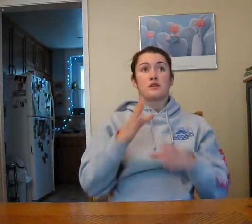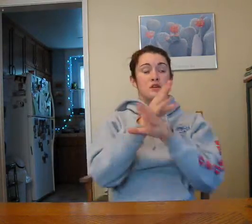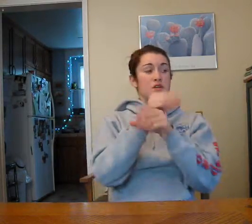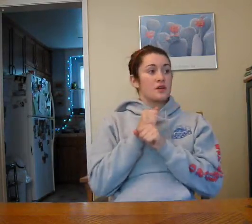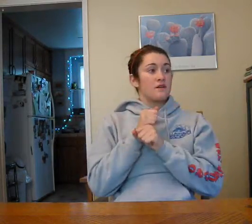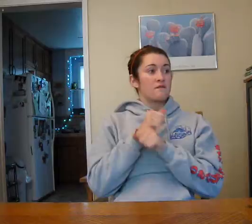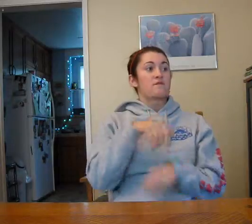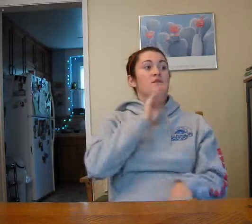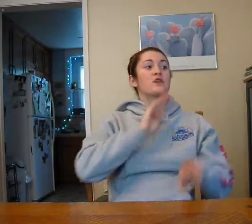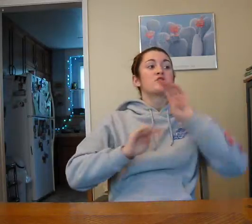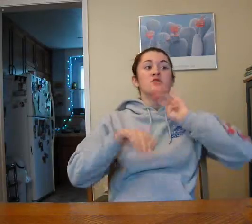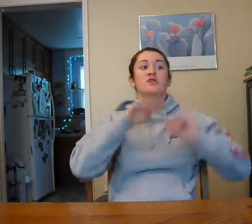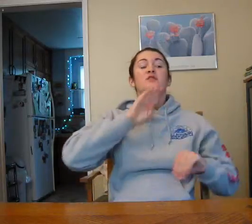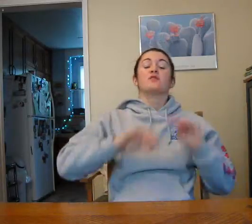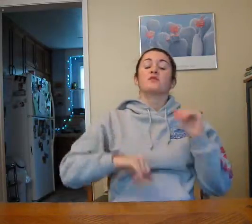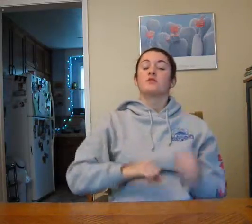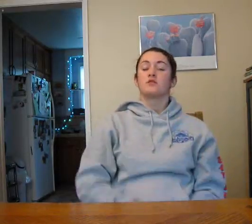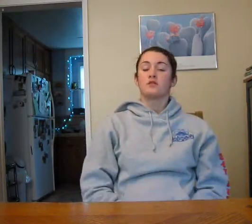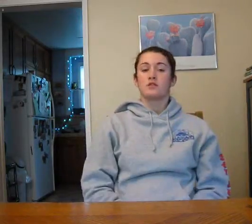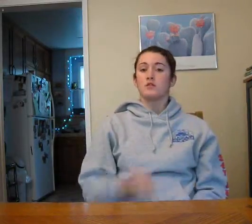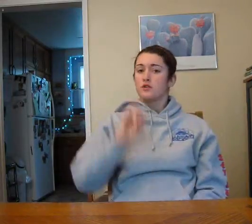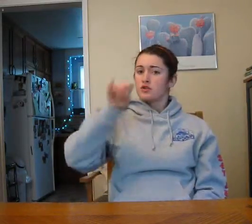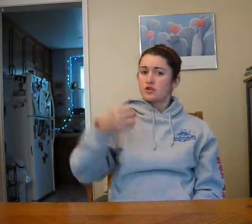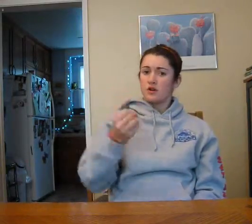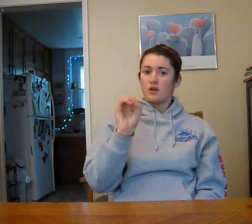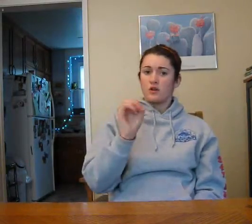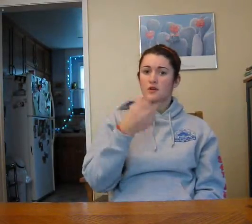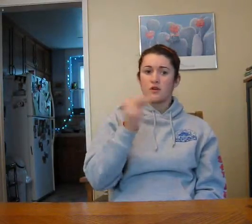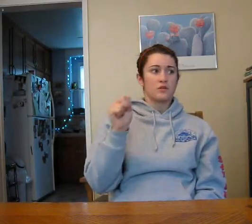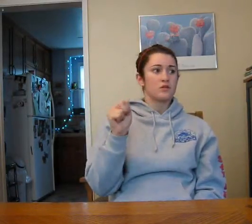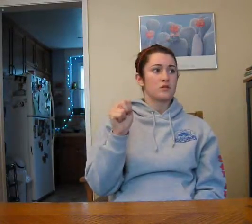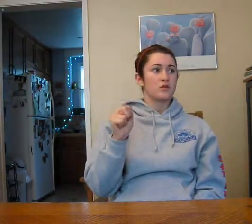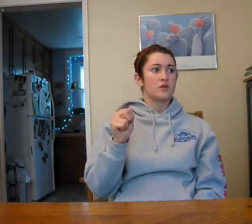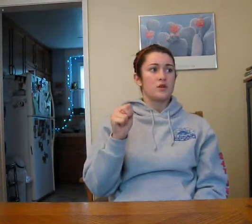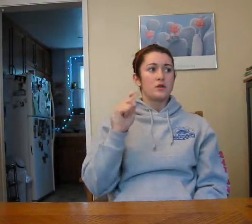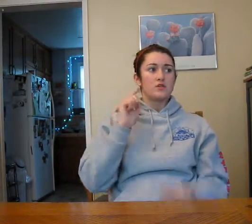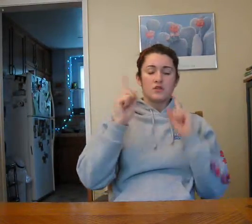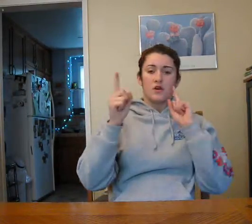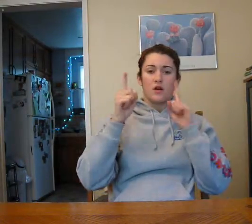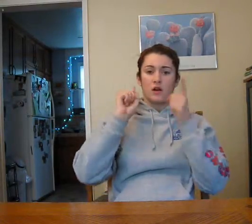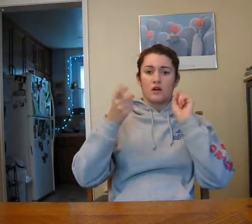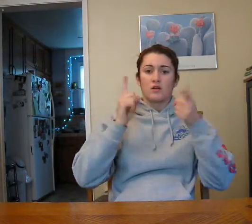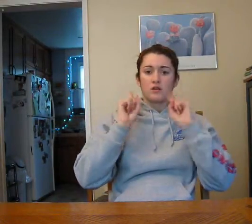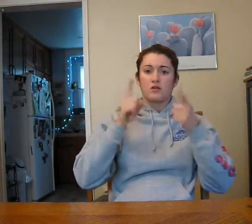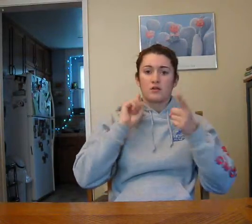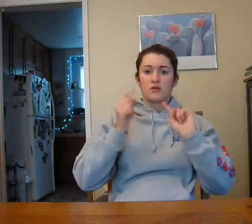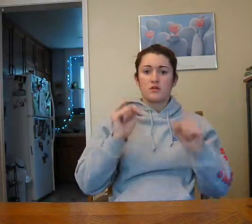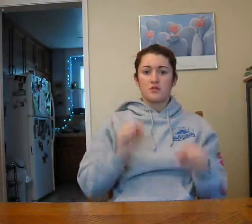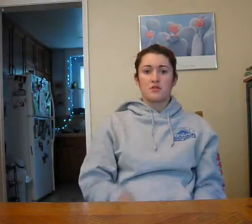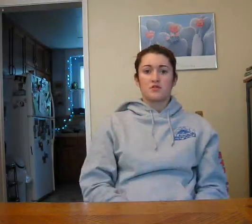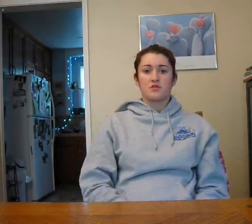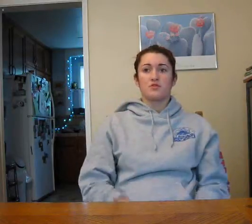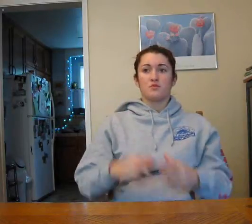Get frustrated. John talk to